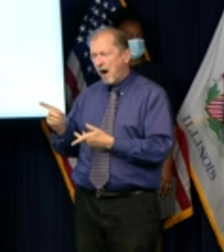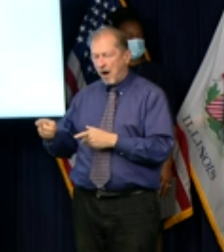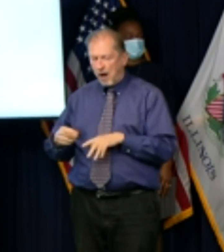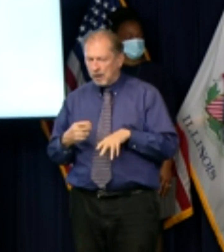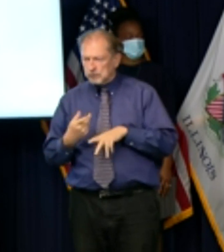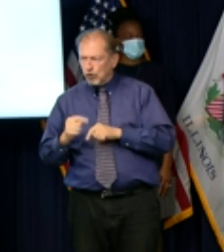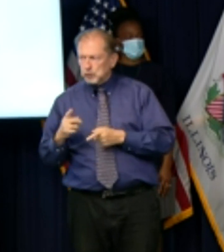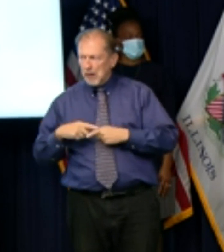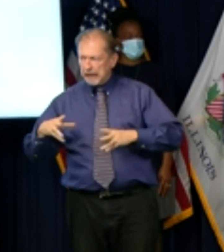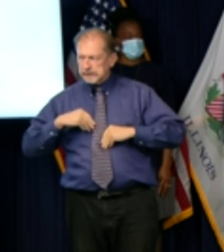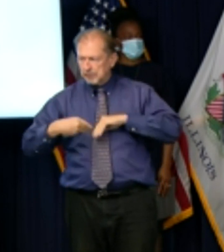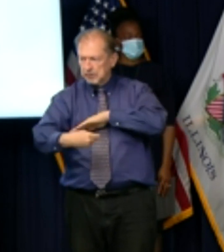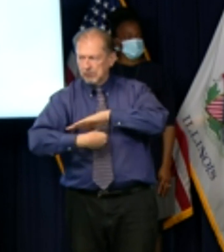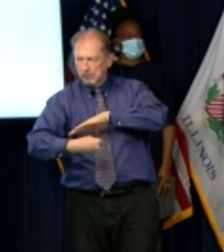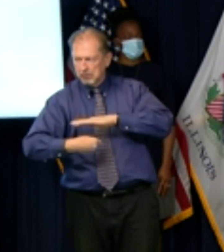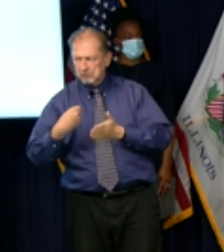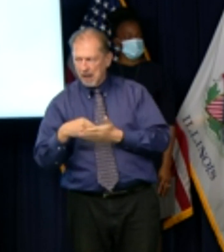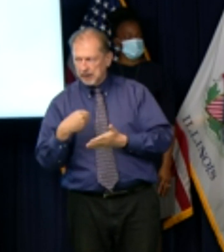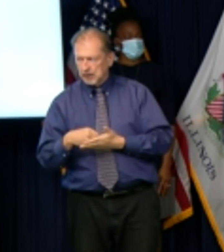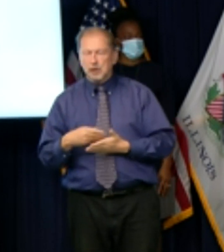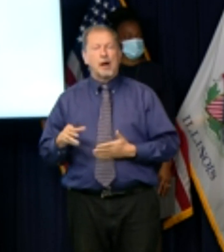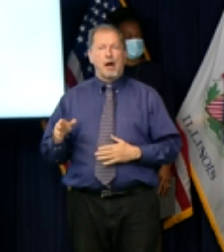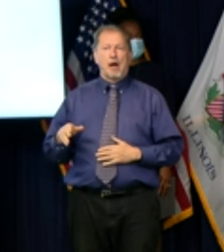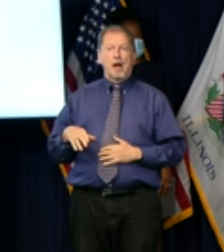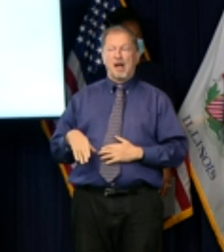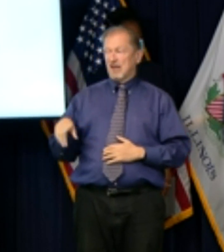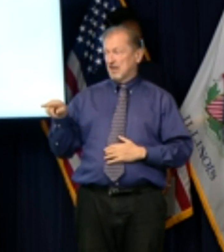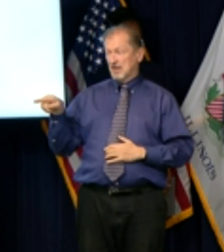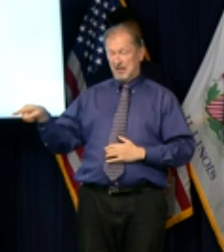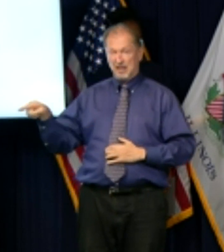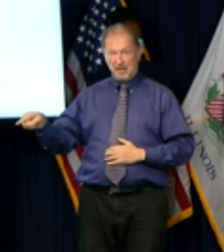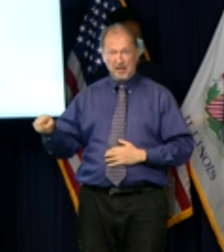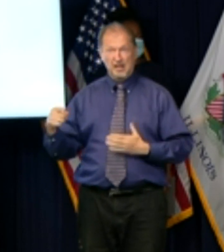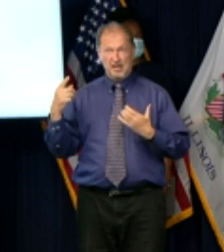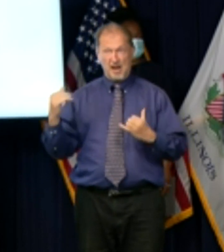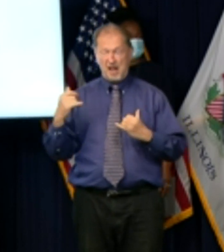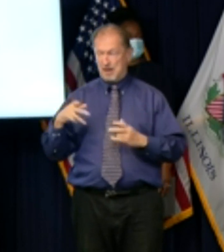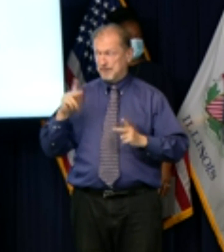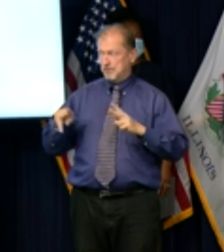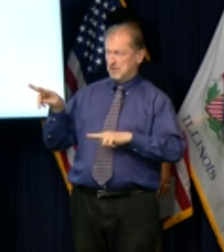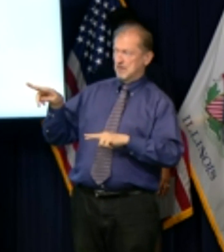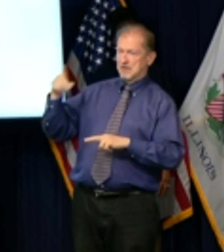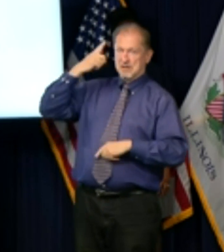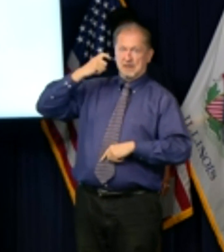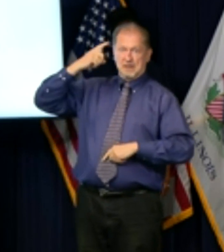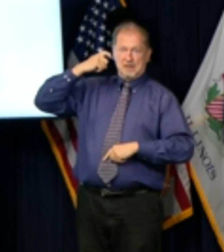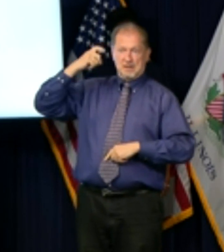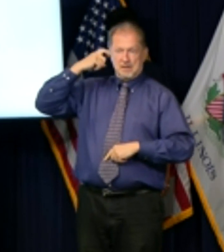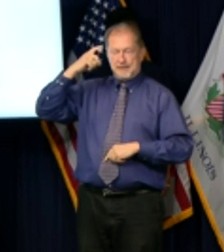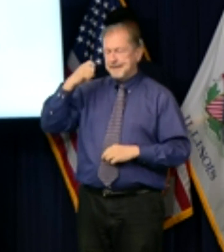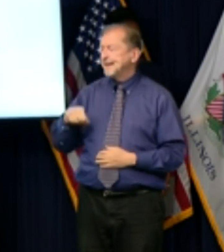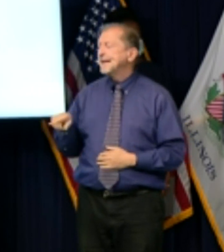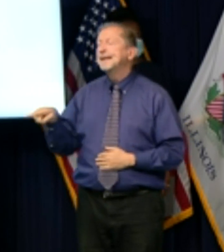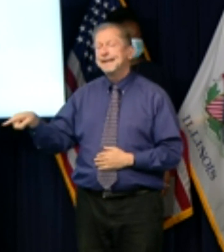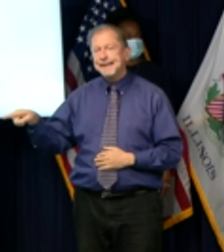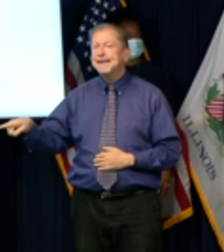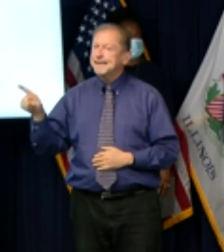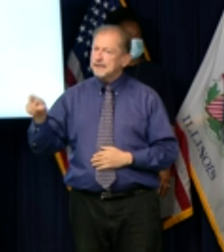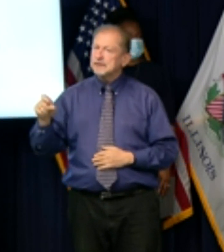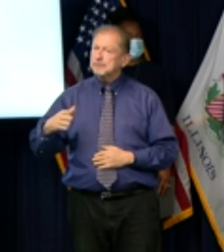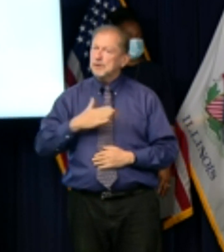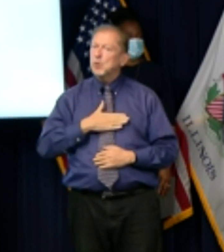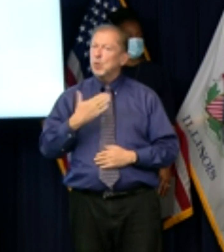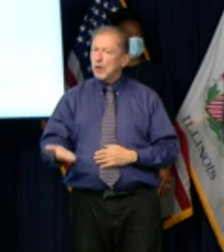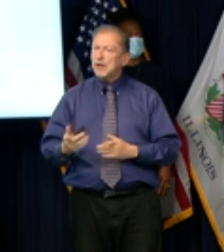with such a serious ethical cloud hanging over his head then he has to at the very least be willing to